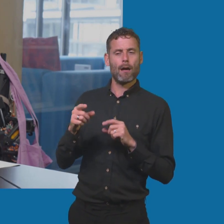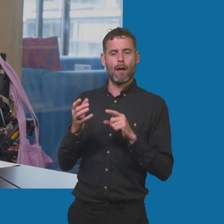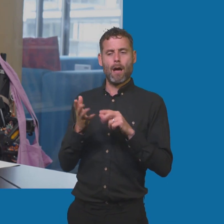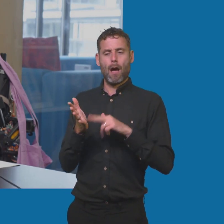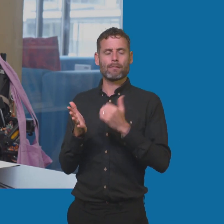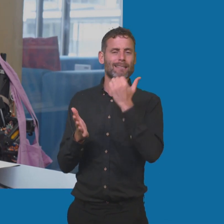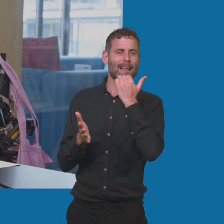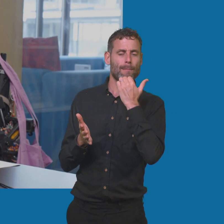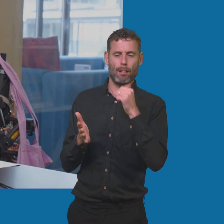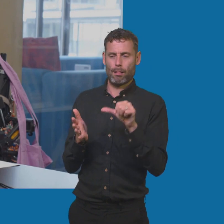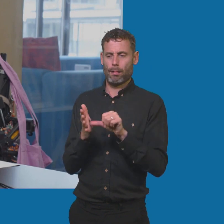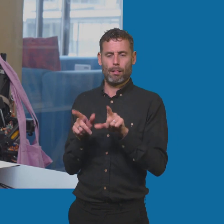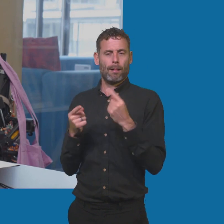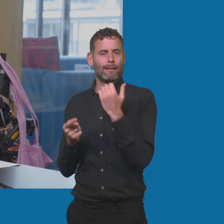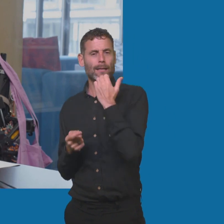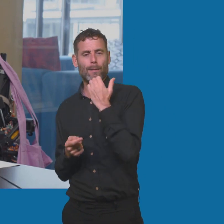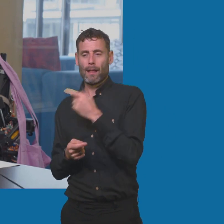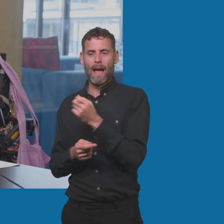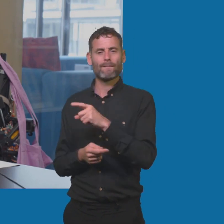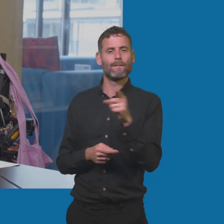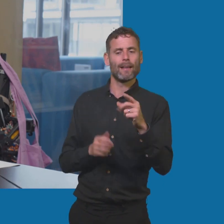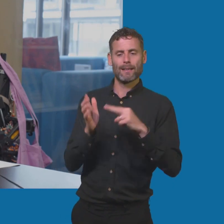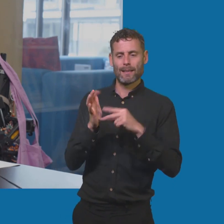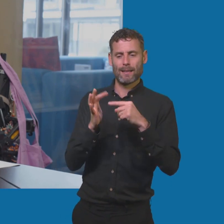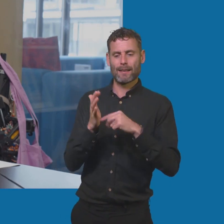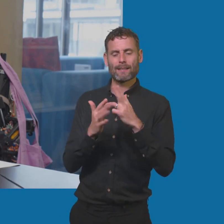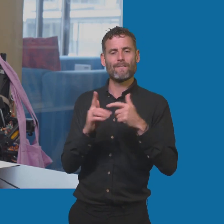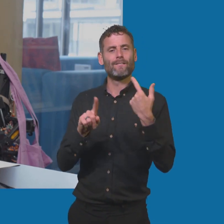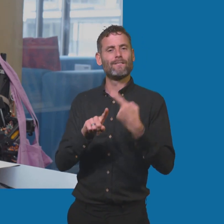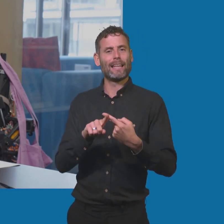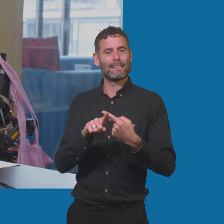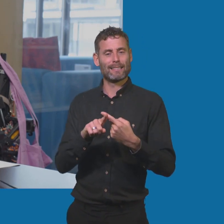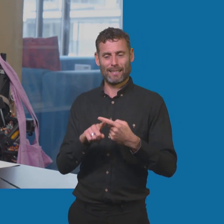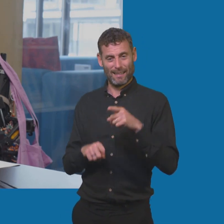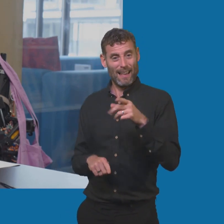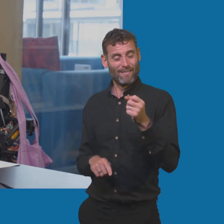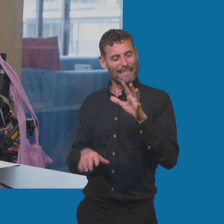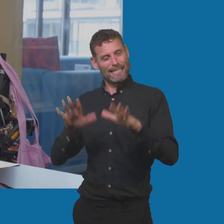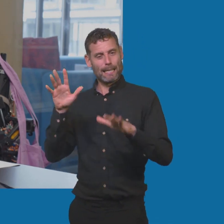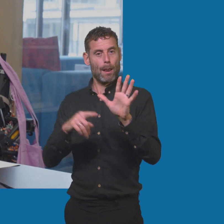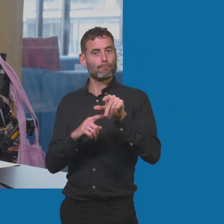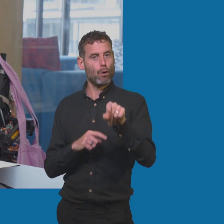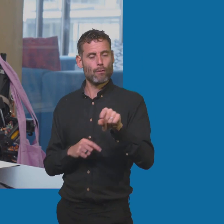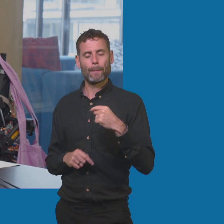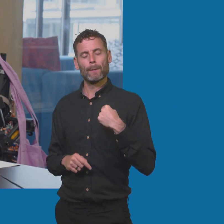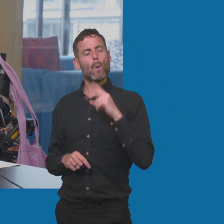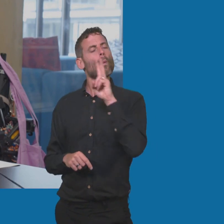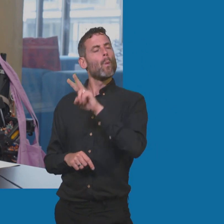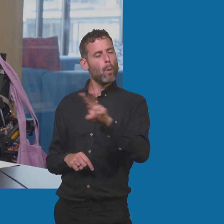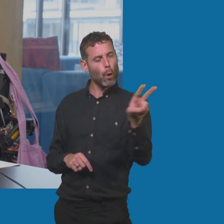Dating on Netflix. Yes. Last episode. The problem I still have, and I'd love to hear your thoughts on